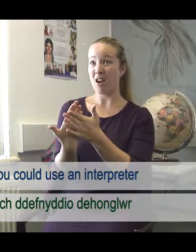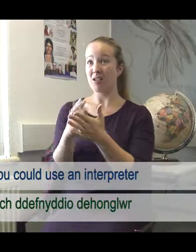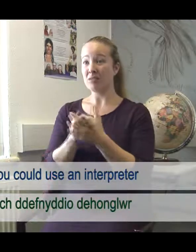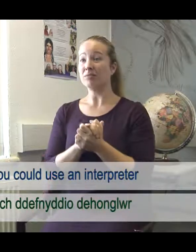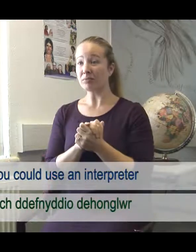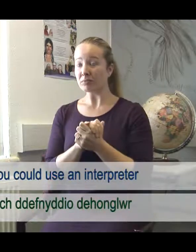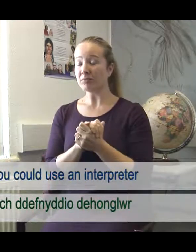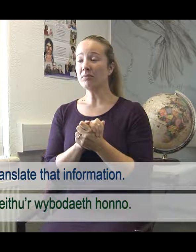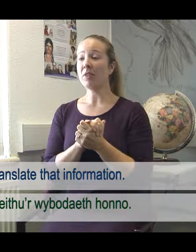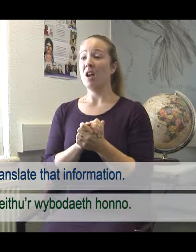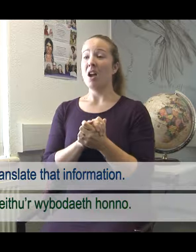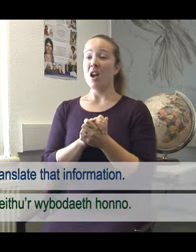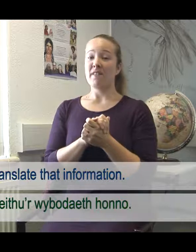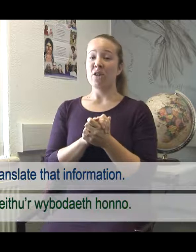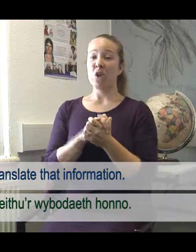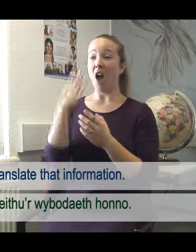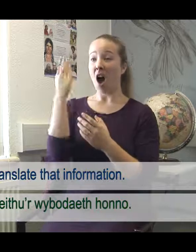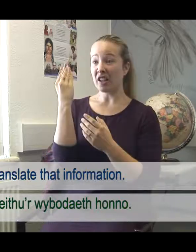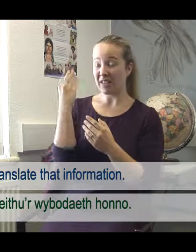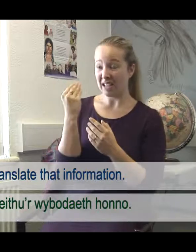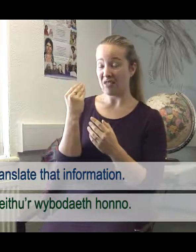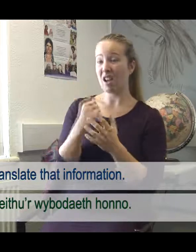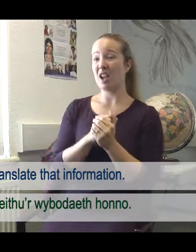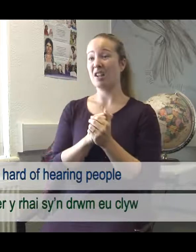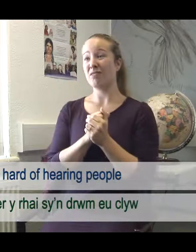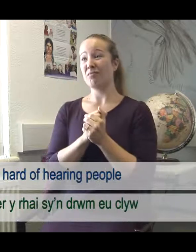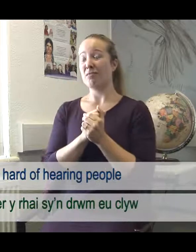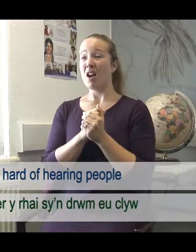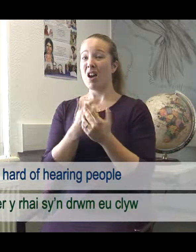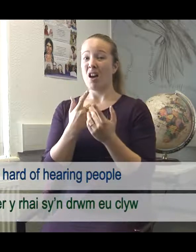interpreter to translate that information. For hard of hearing people,